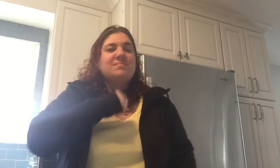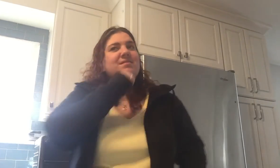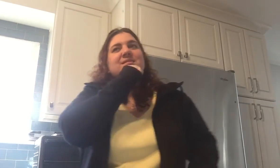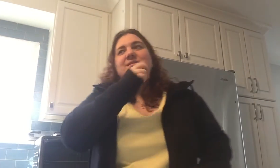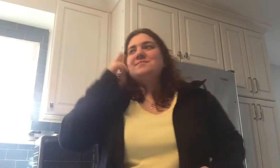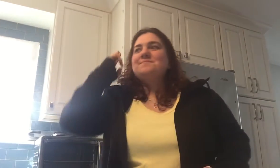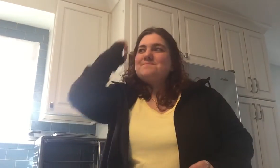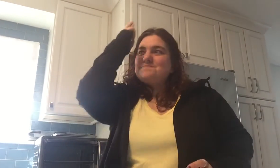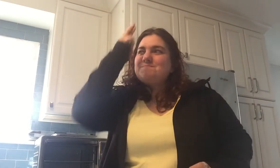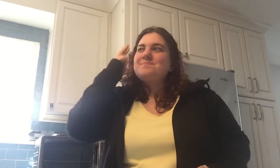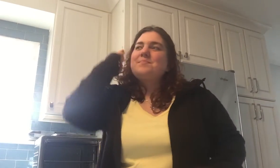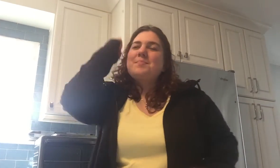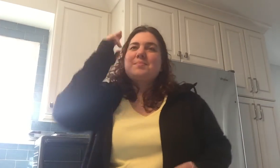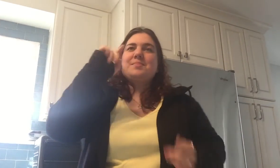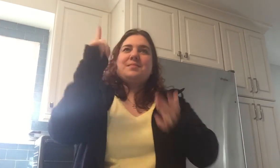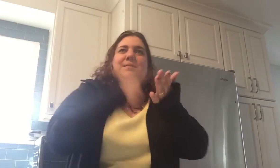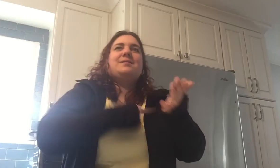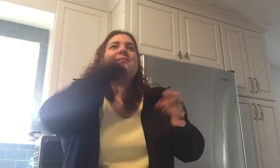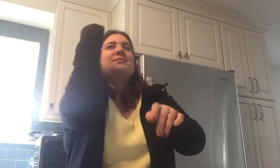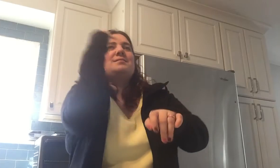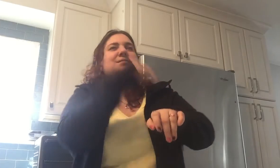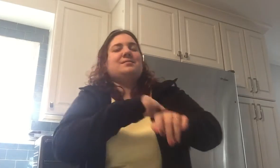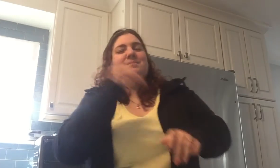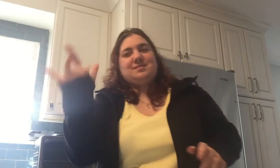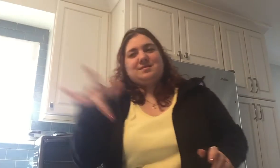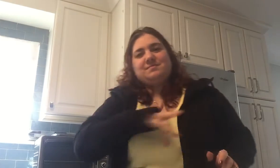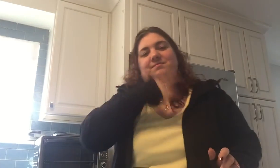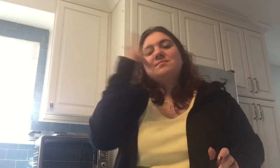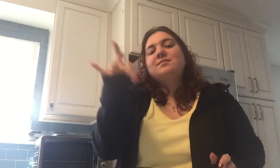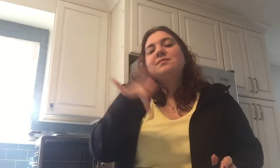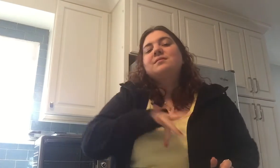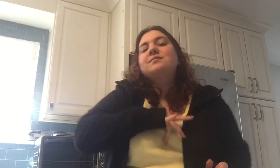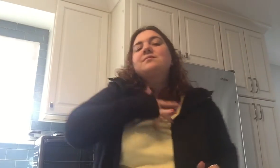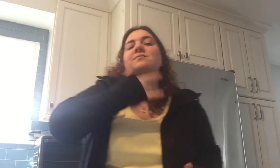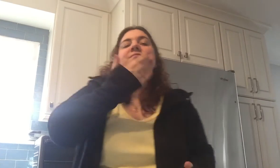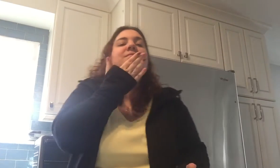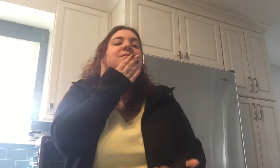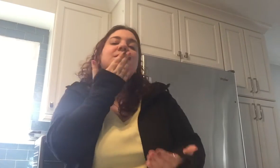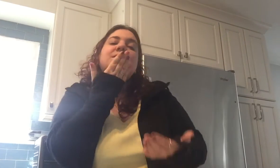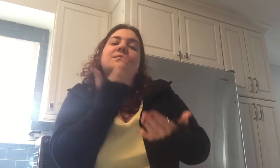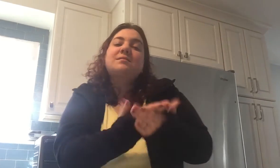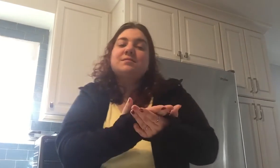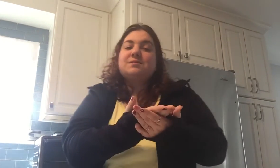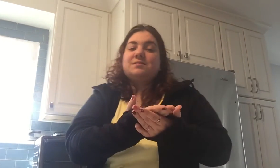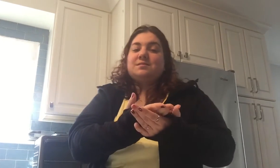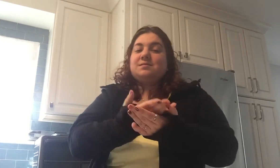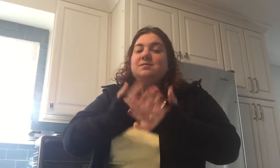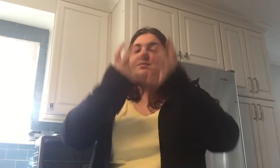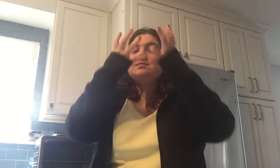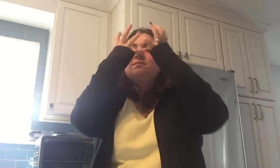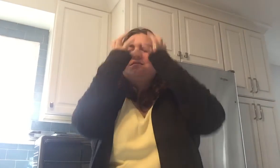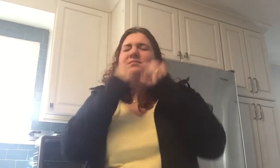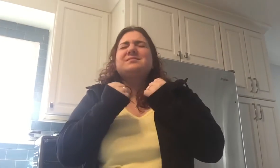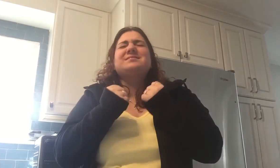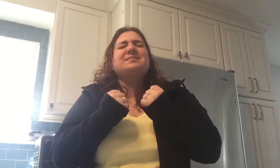I don't know why it's so hard it just feels so good to